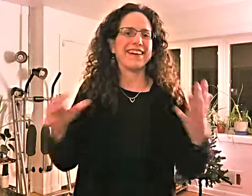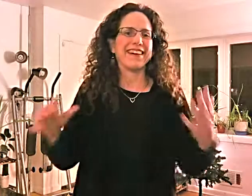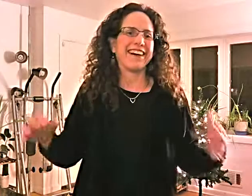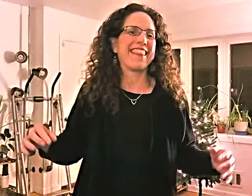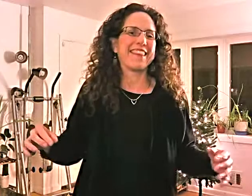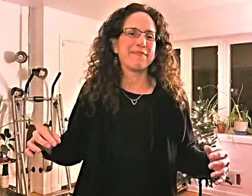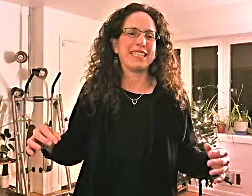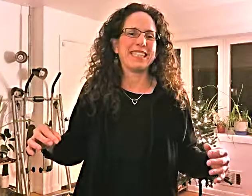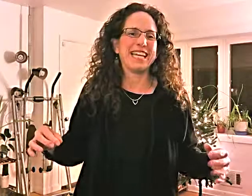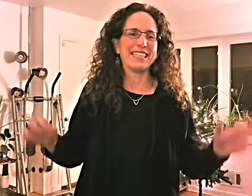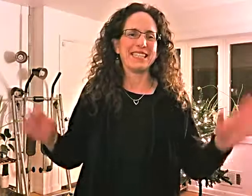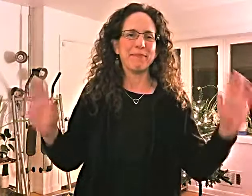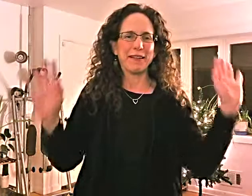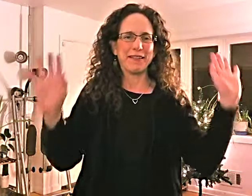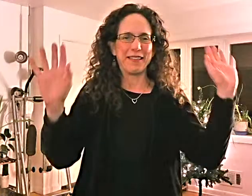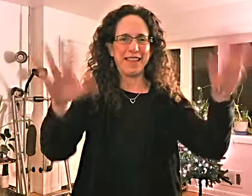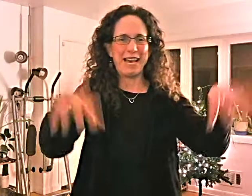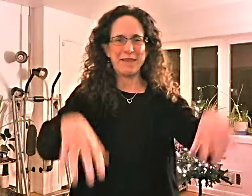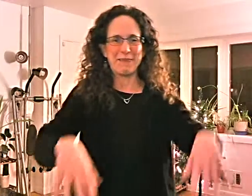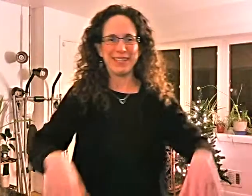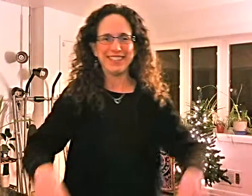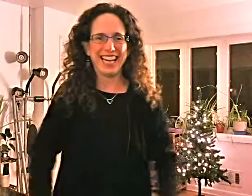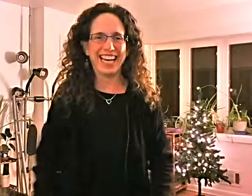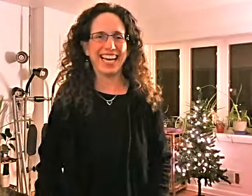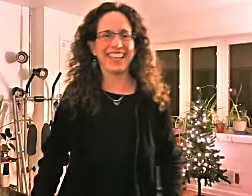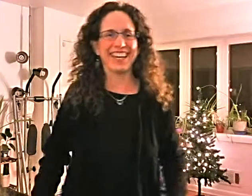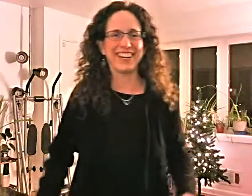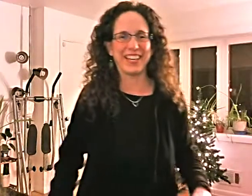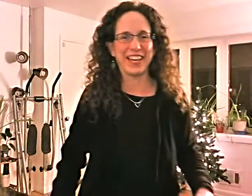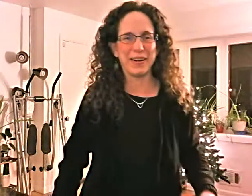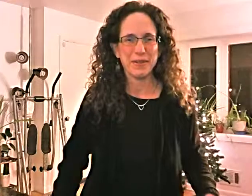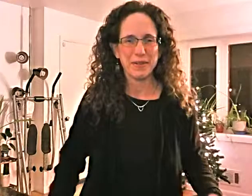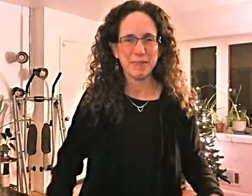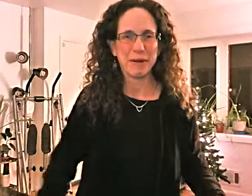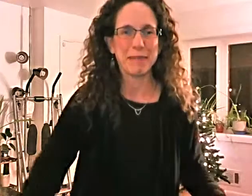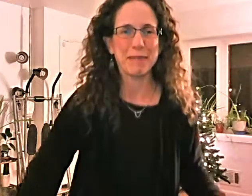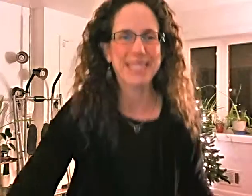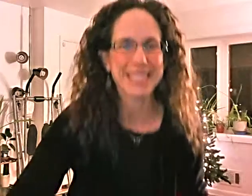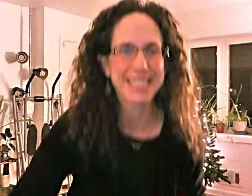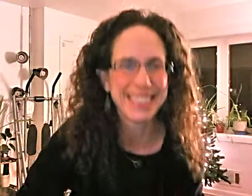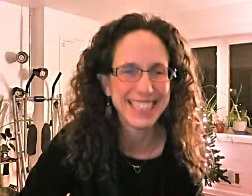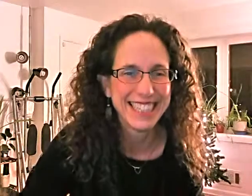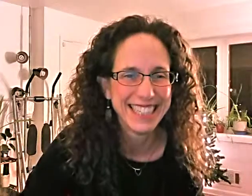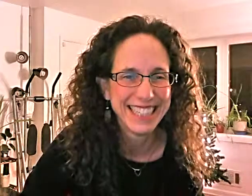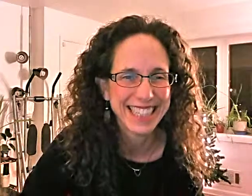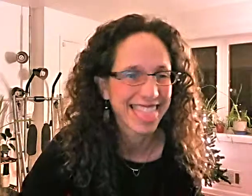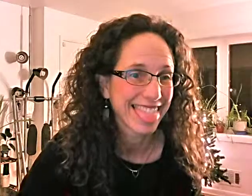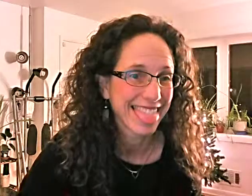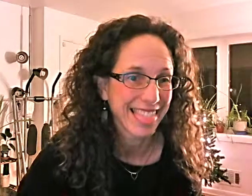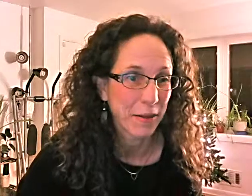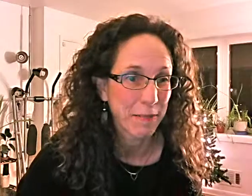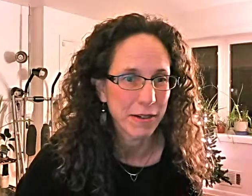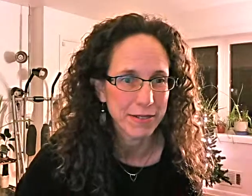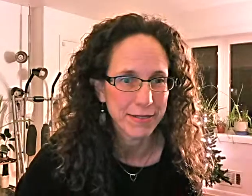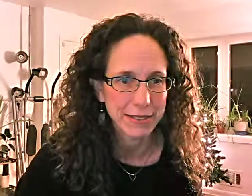I think my dad did none better than that, but there you go. Party pieces. I hope that was fun.